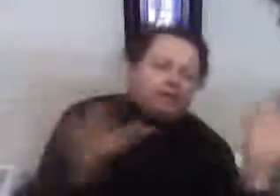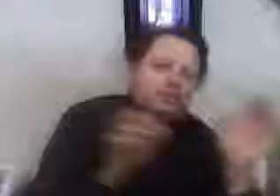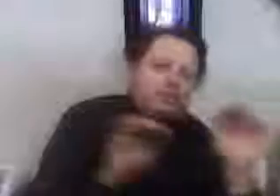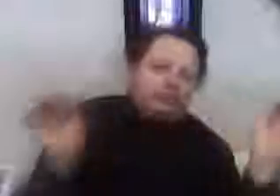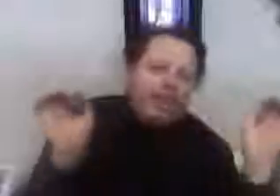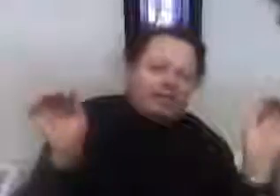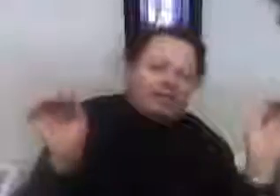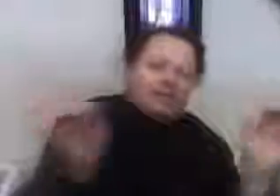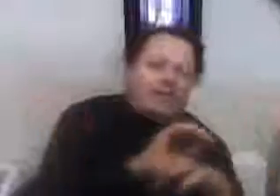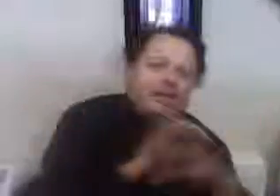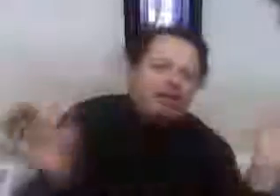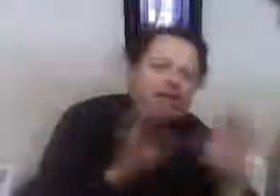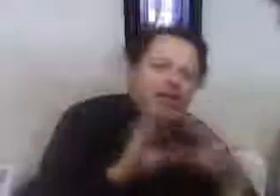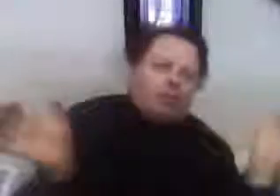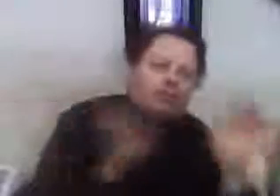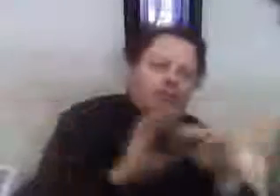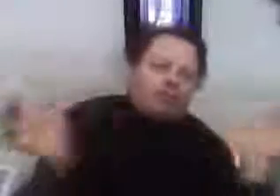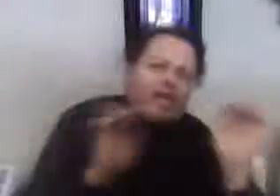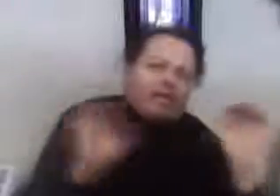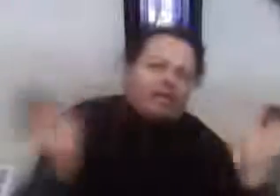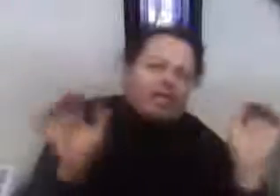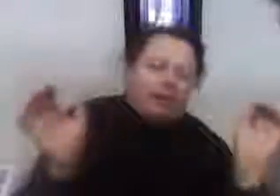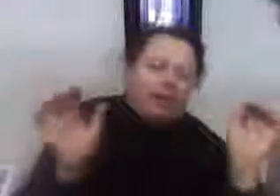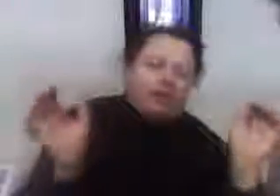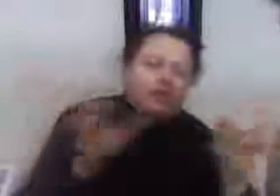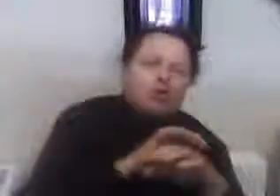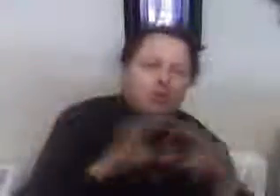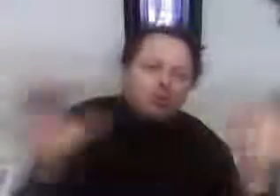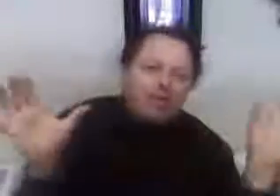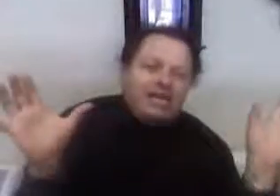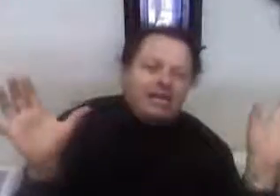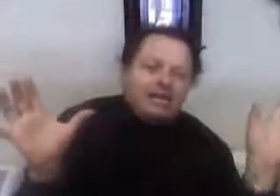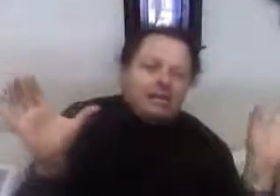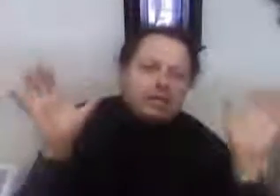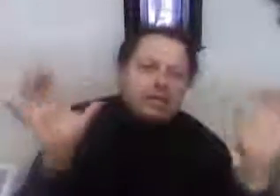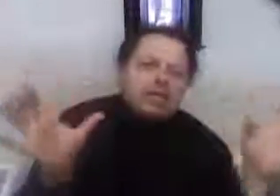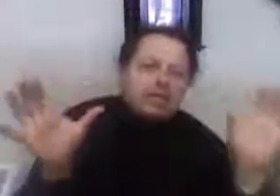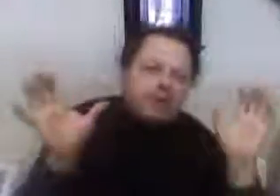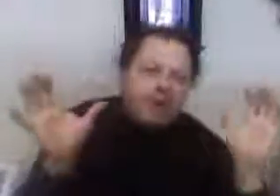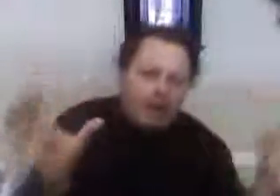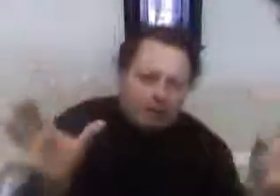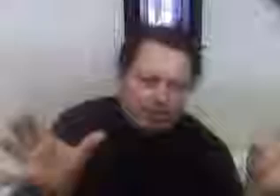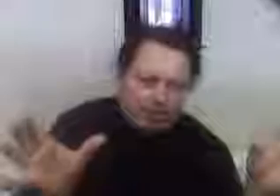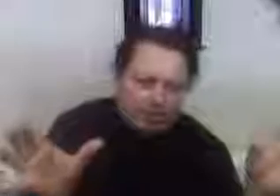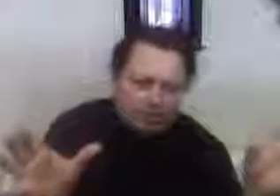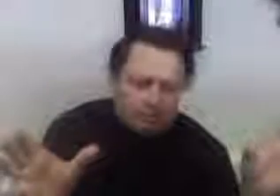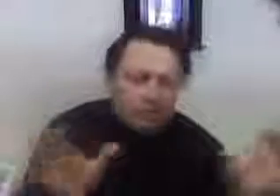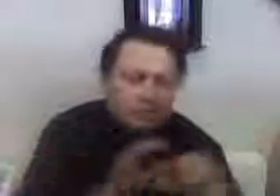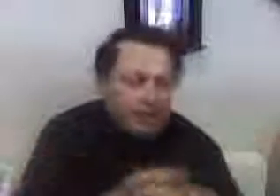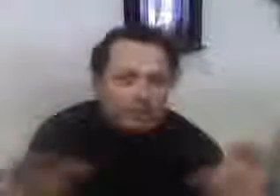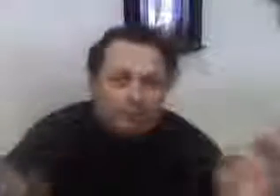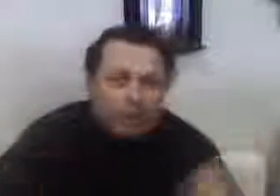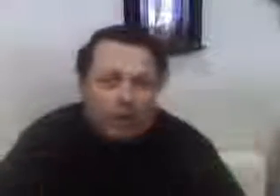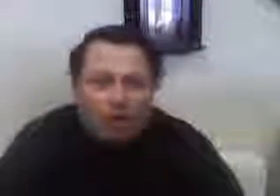ones who made the company. We are the ones that created the company. We keep everything. That's pure